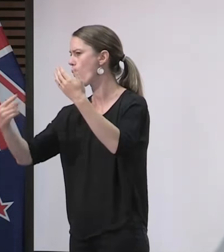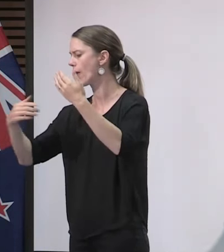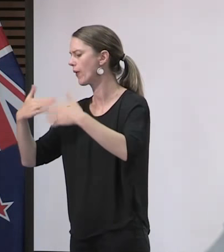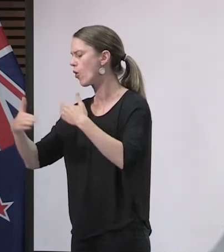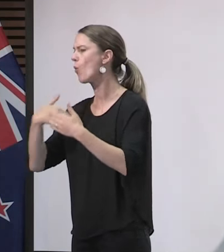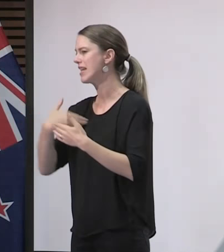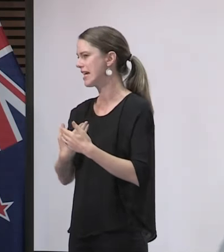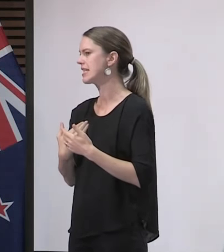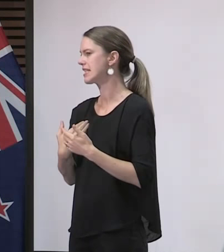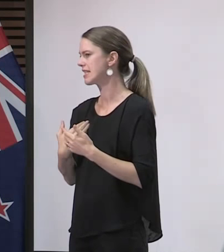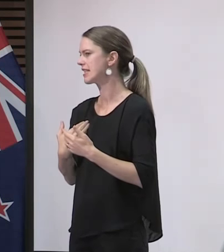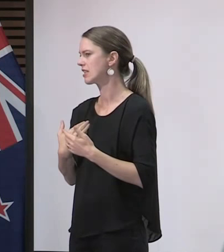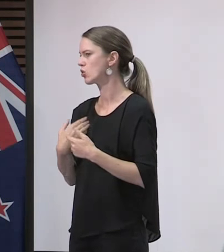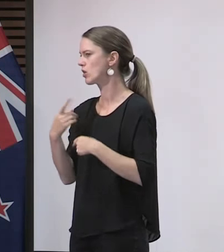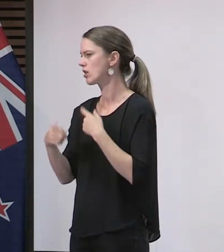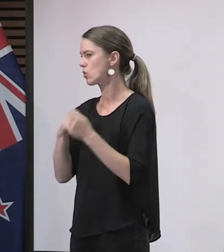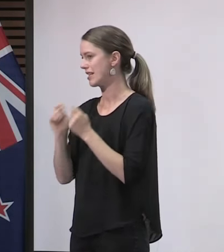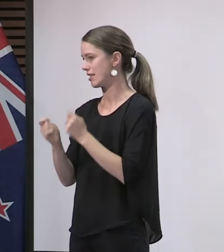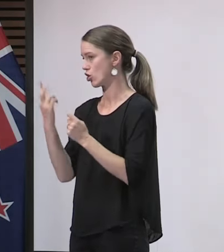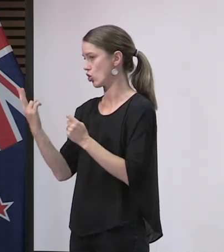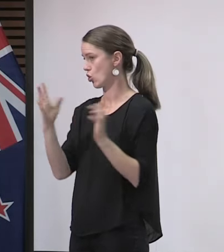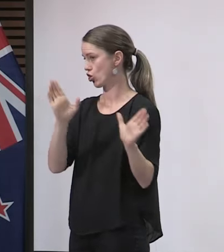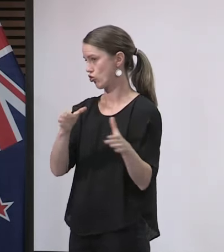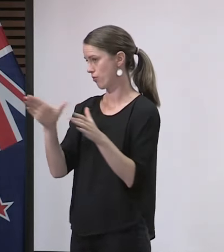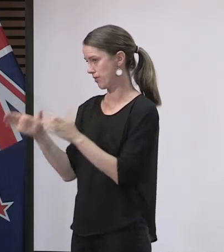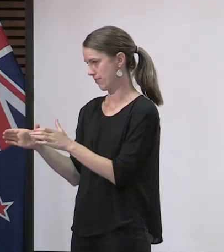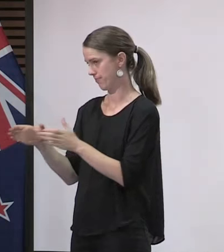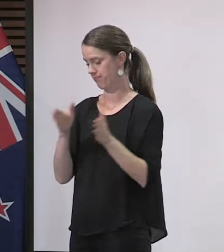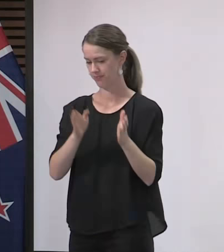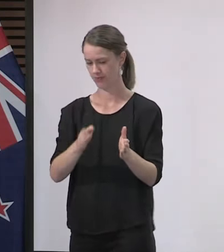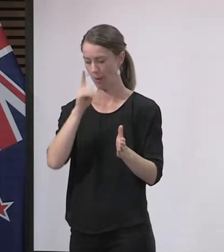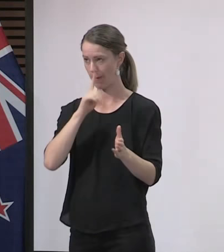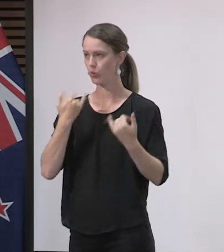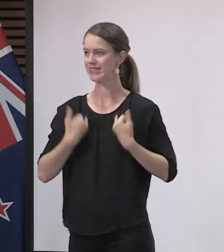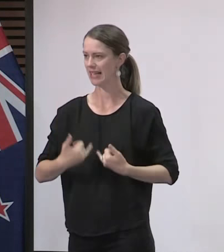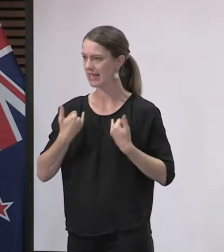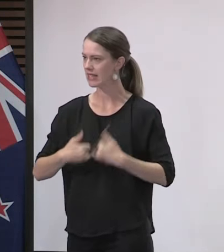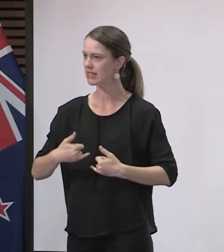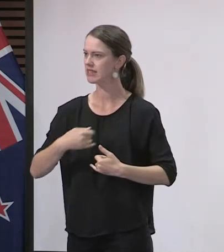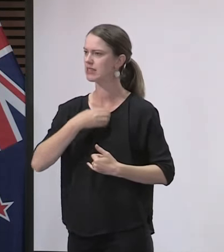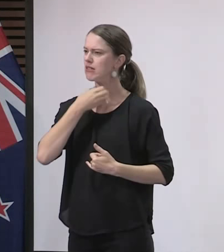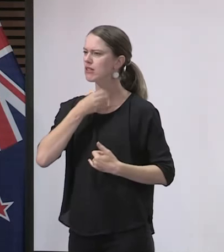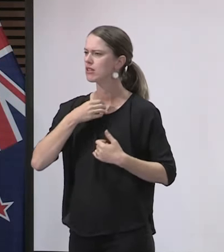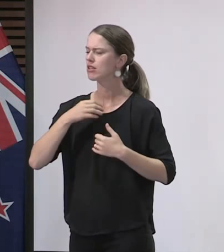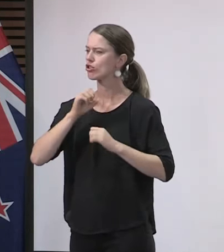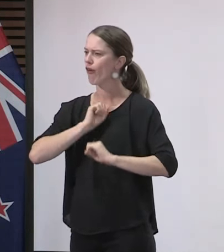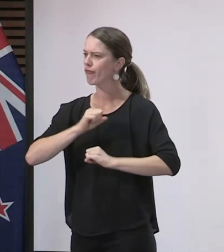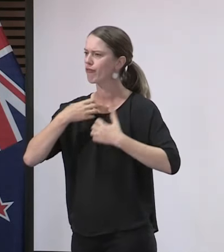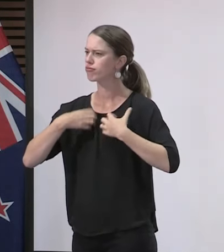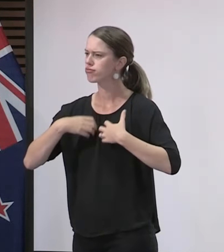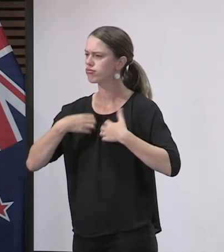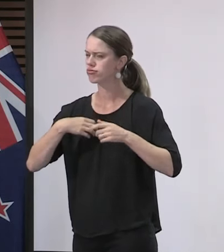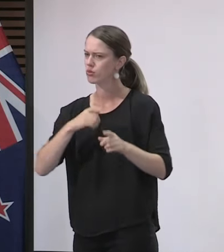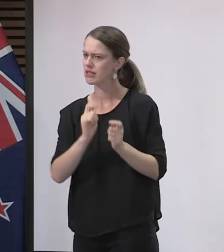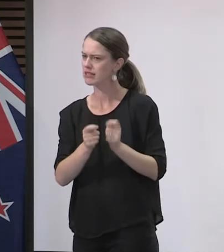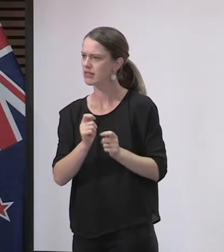still on two distinct groups. First of all, symptomatic people, so people with respiratory symptoms. Now we know because of low